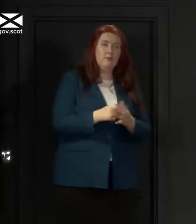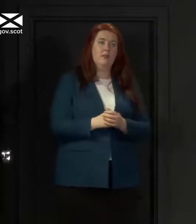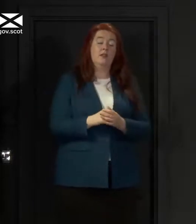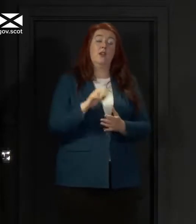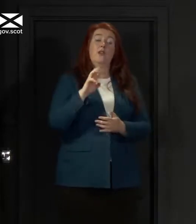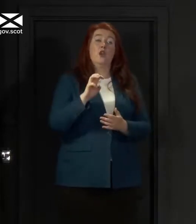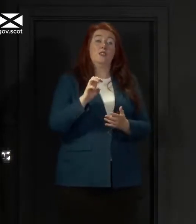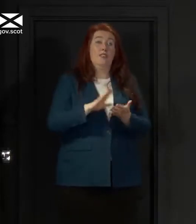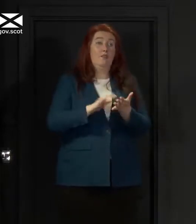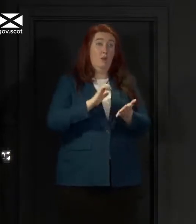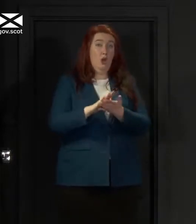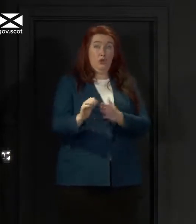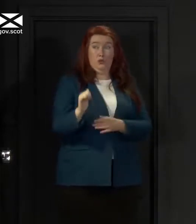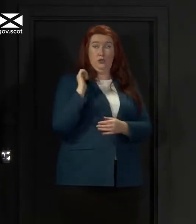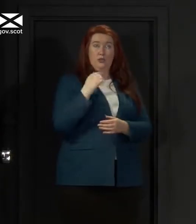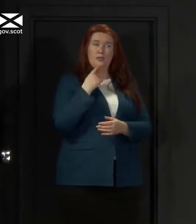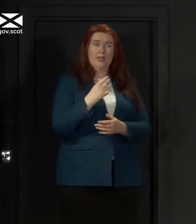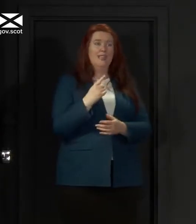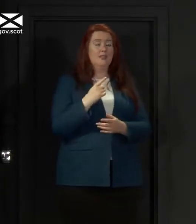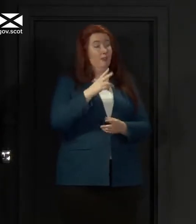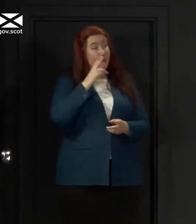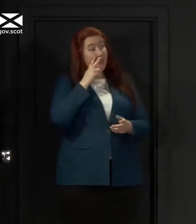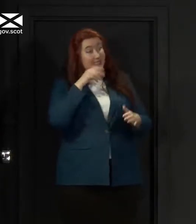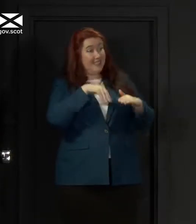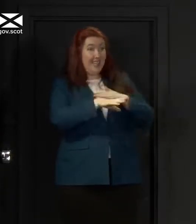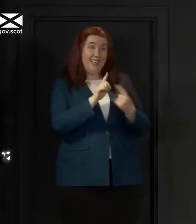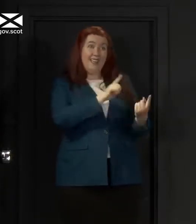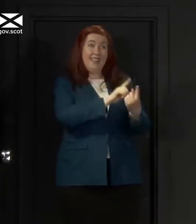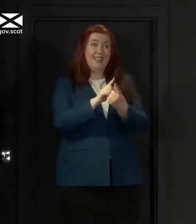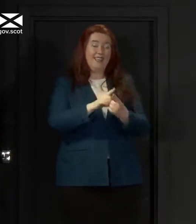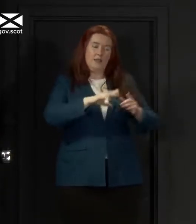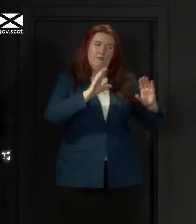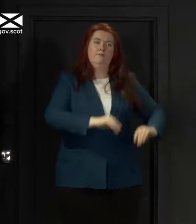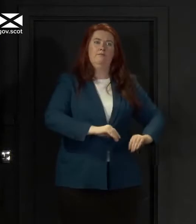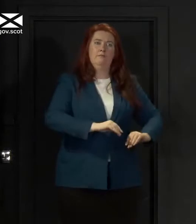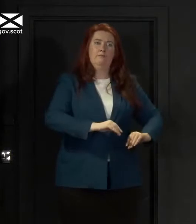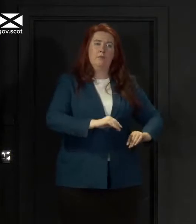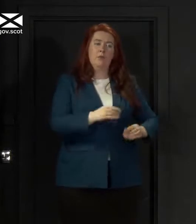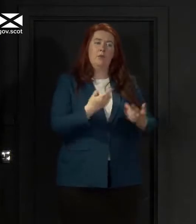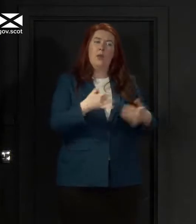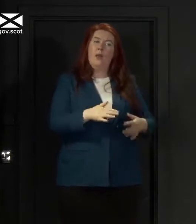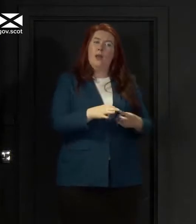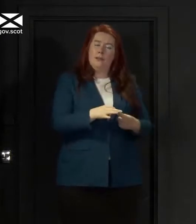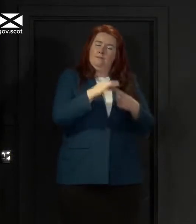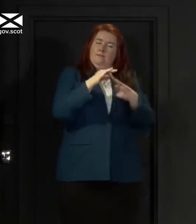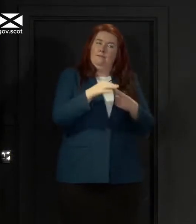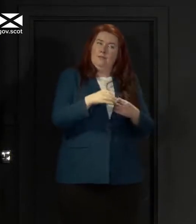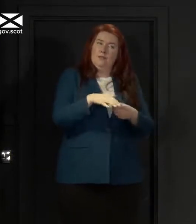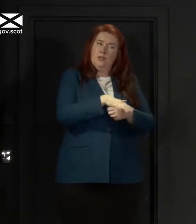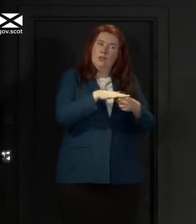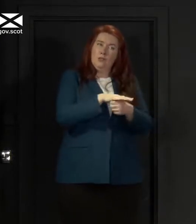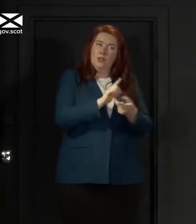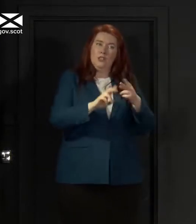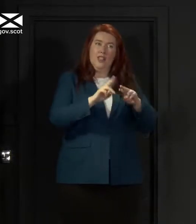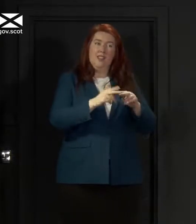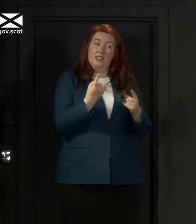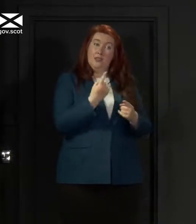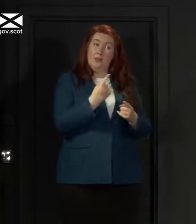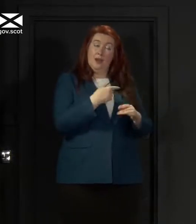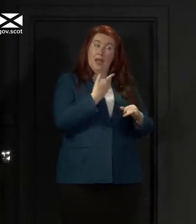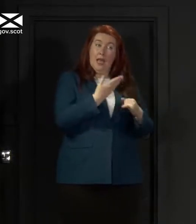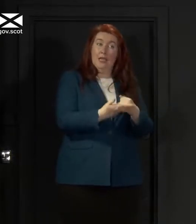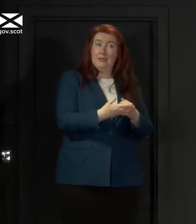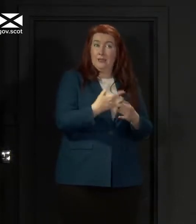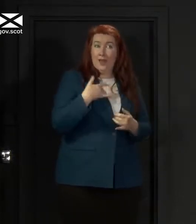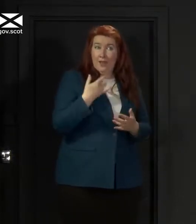March said you need to end visiting except for those exempted circumstances where someone is at the end of life